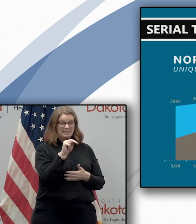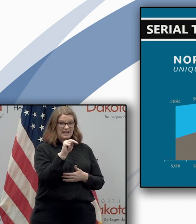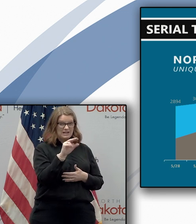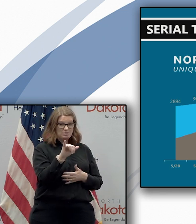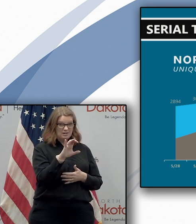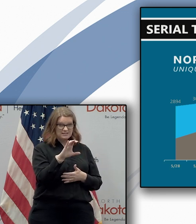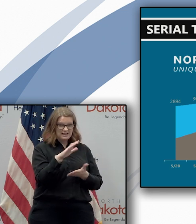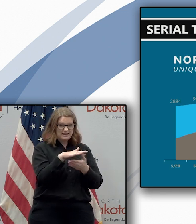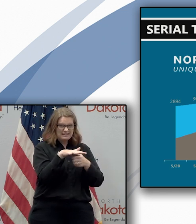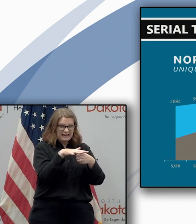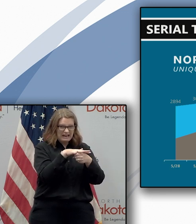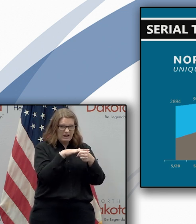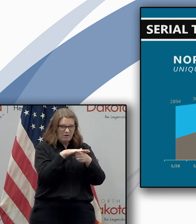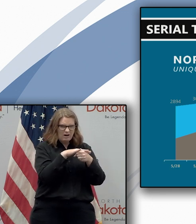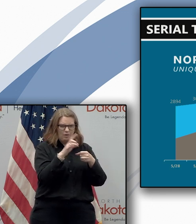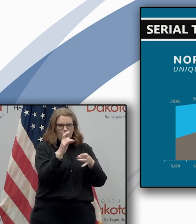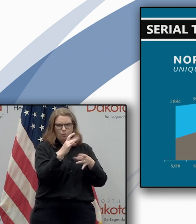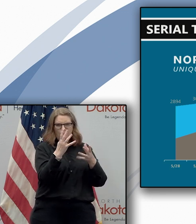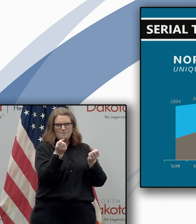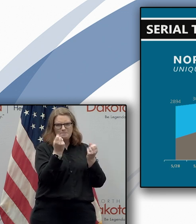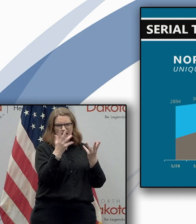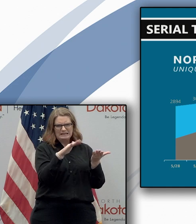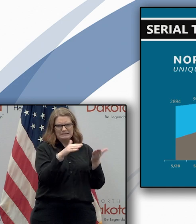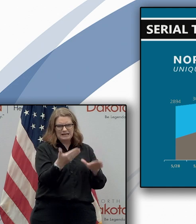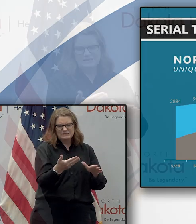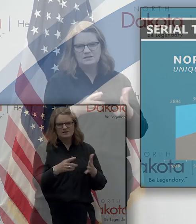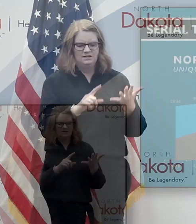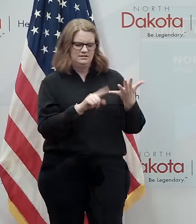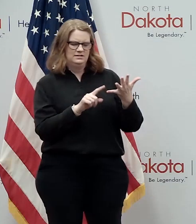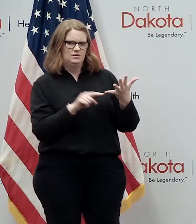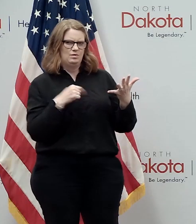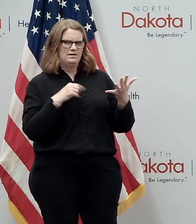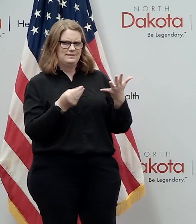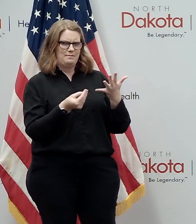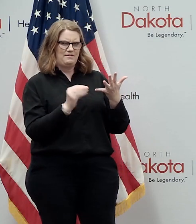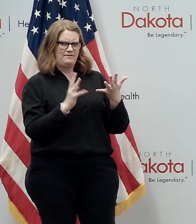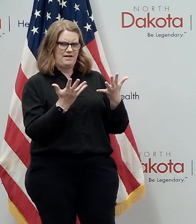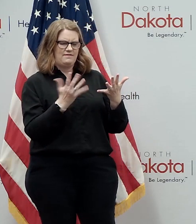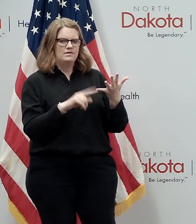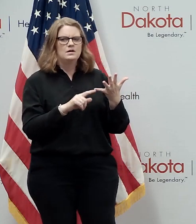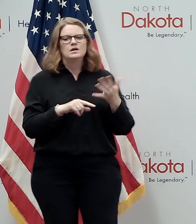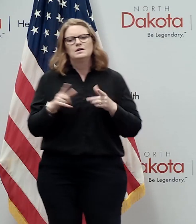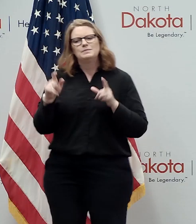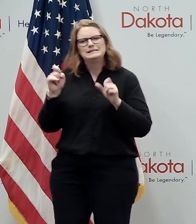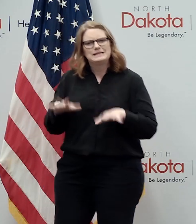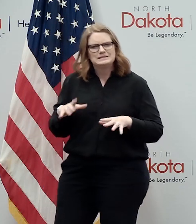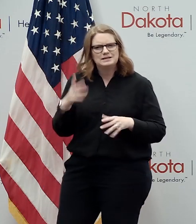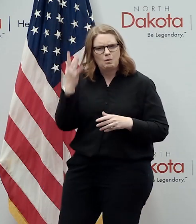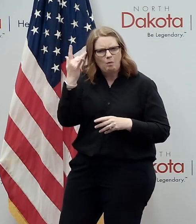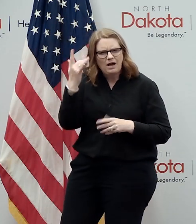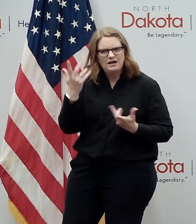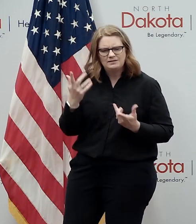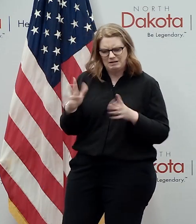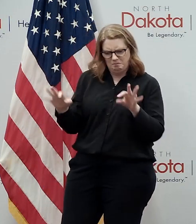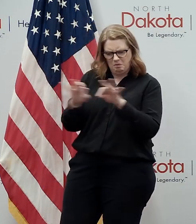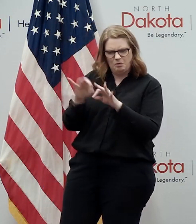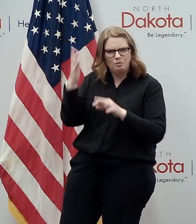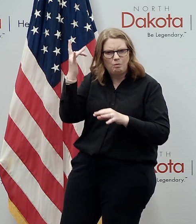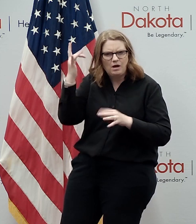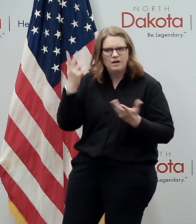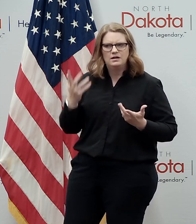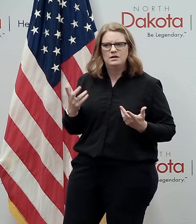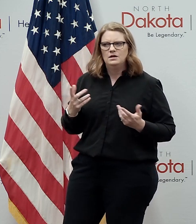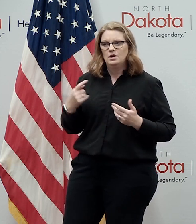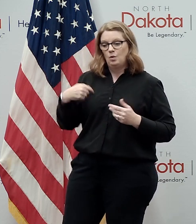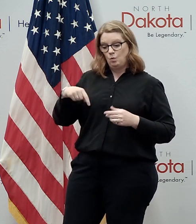metro area and then why do we focus on testing and why does it matter that we have this testing capacity again we want to remind ourselves the way